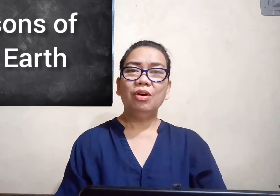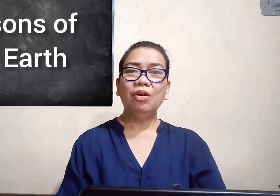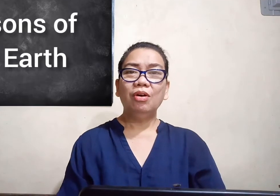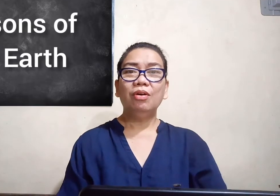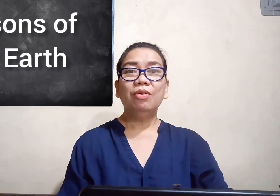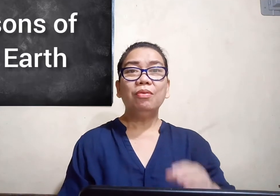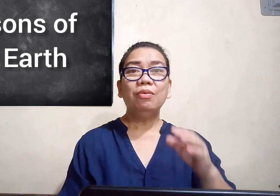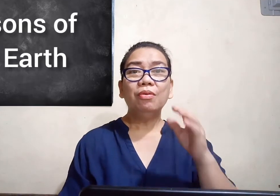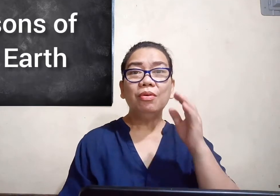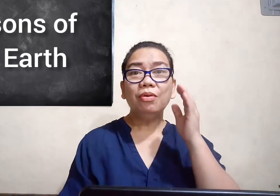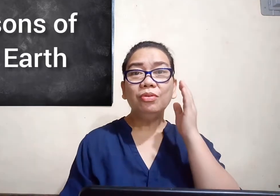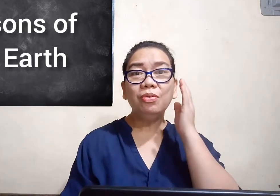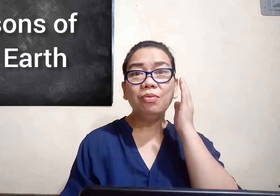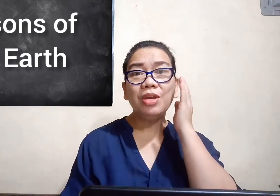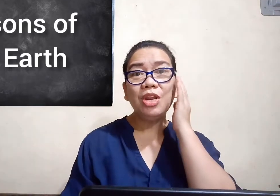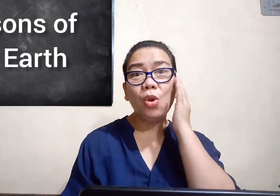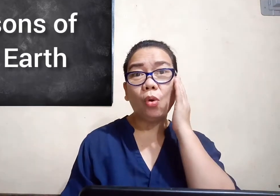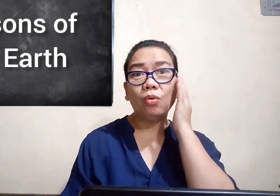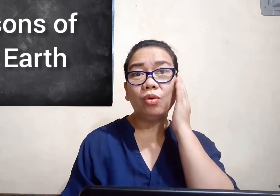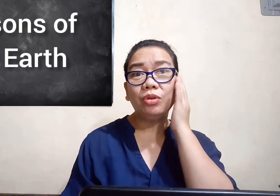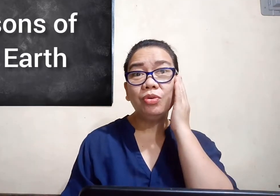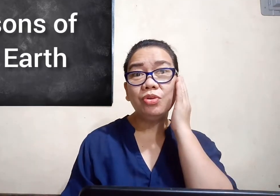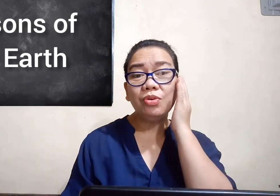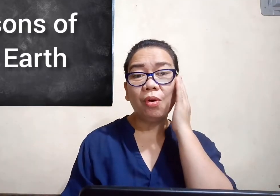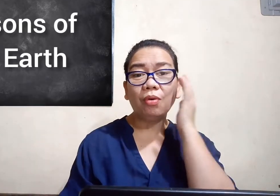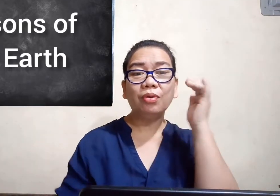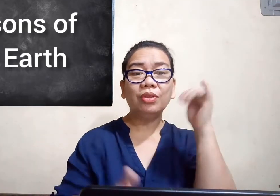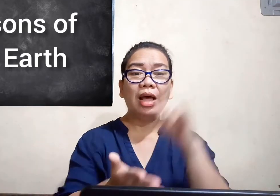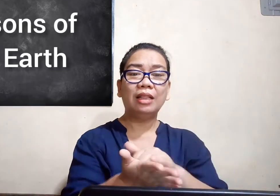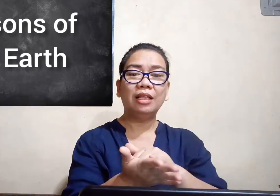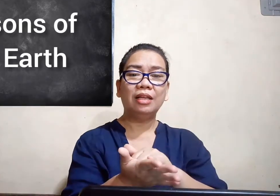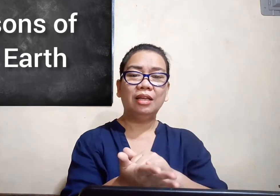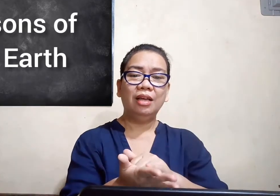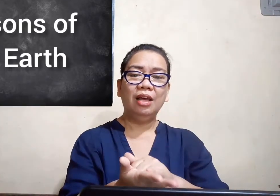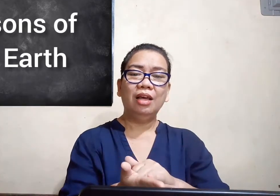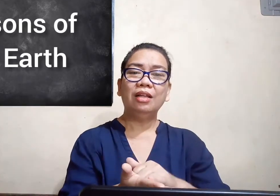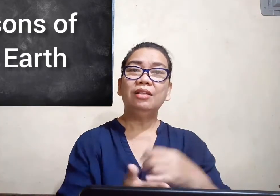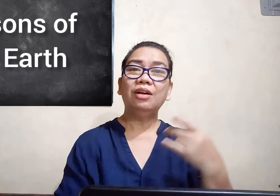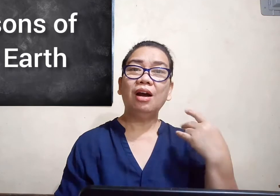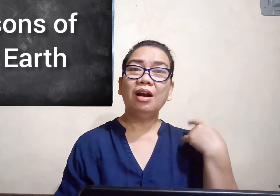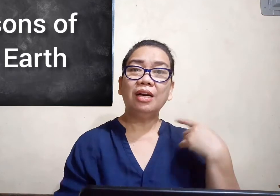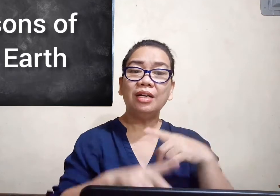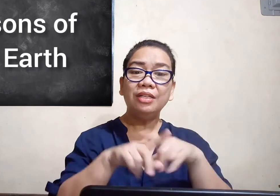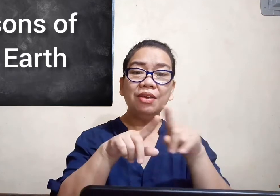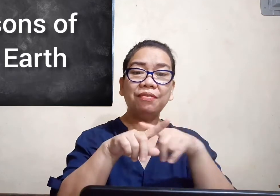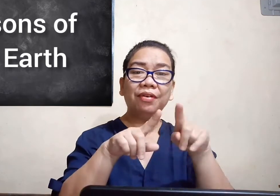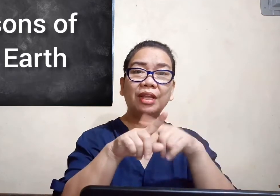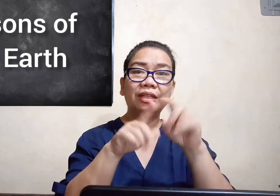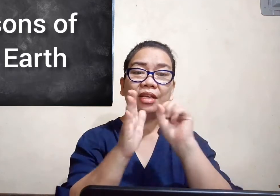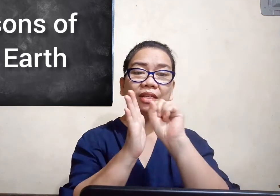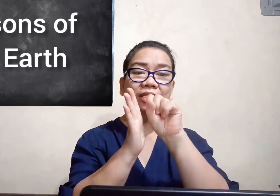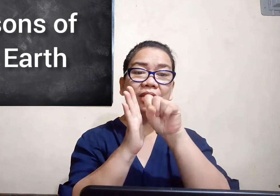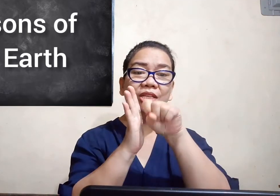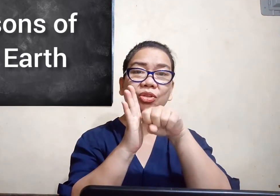now do we know or do you know that there are different seasons